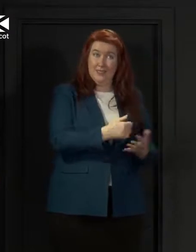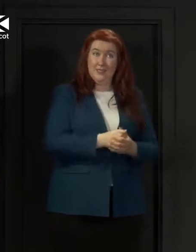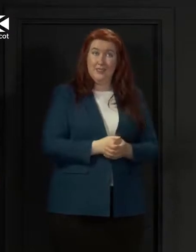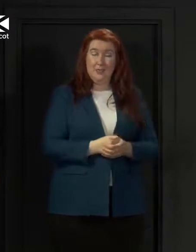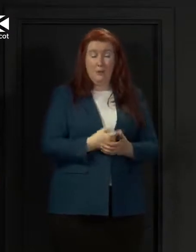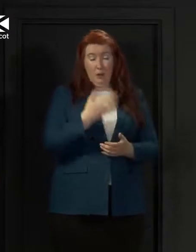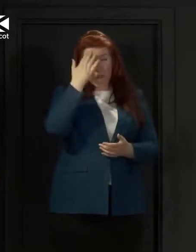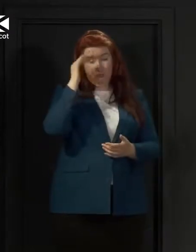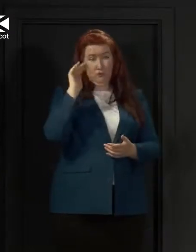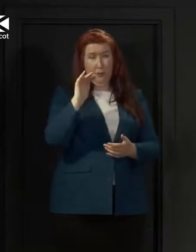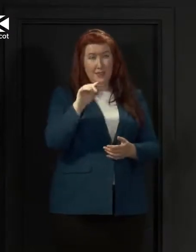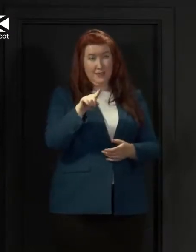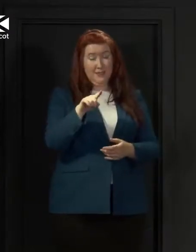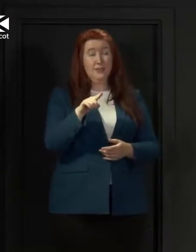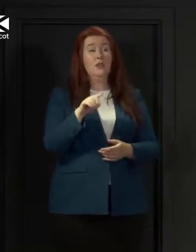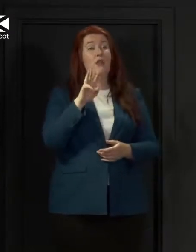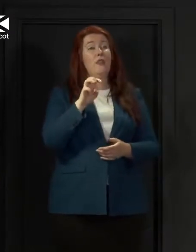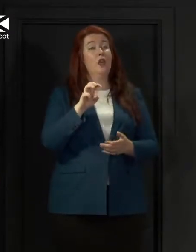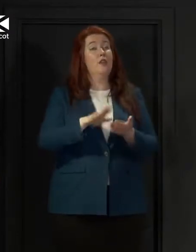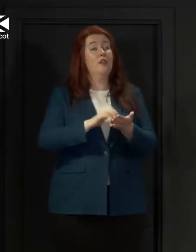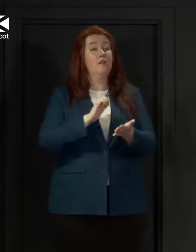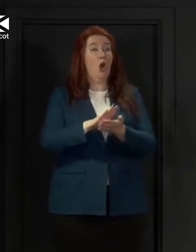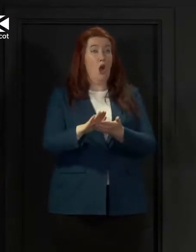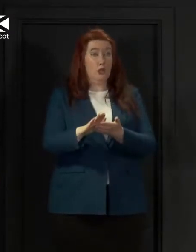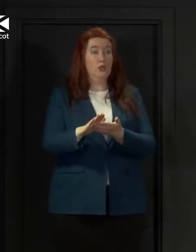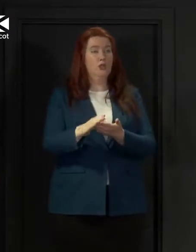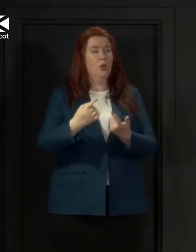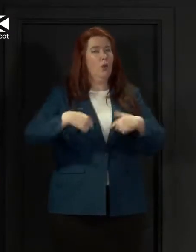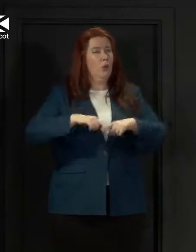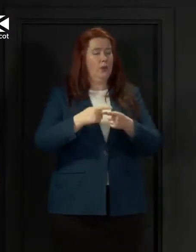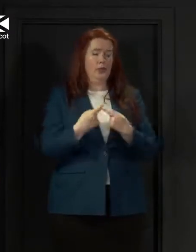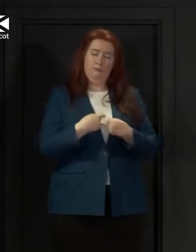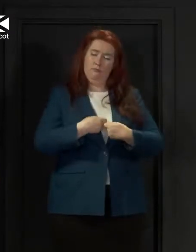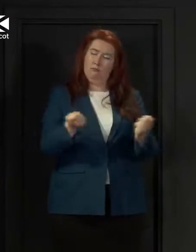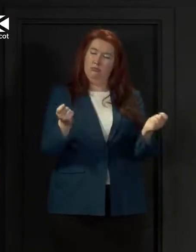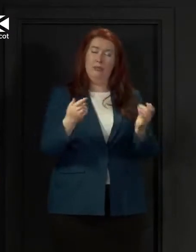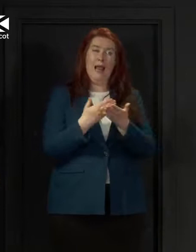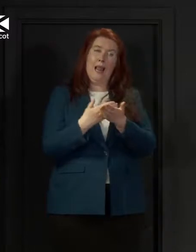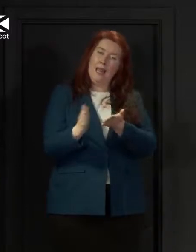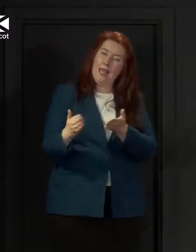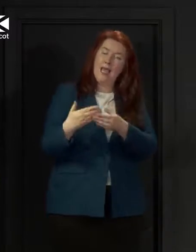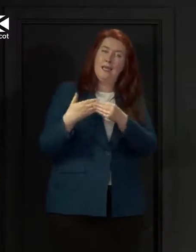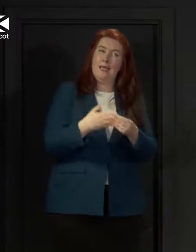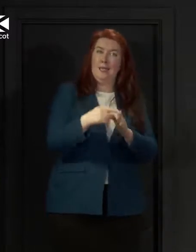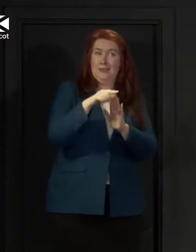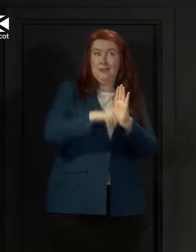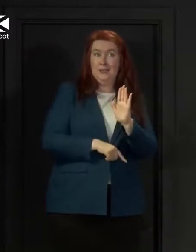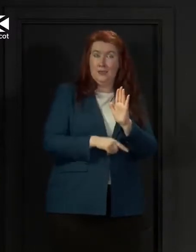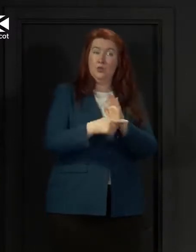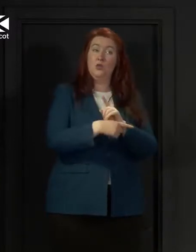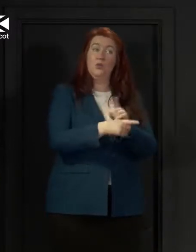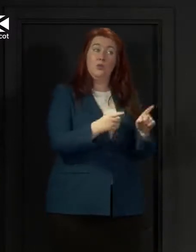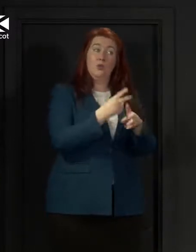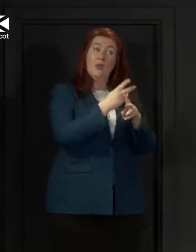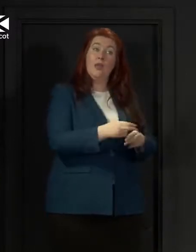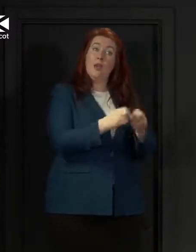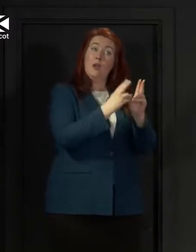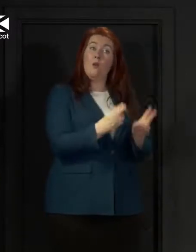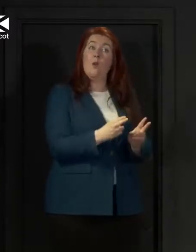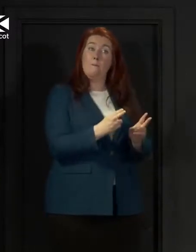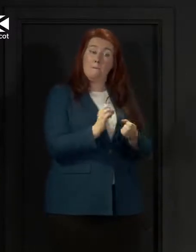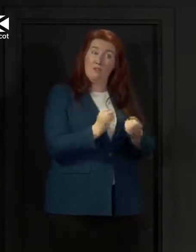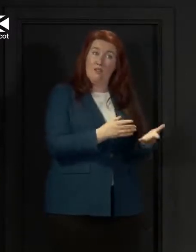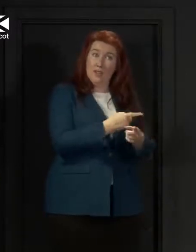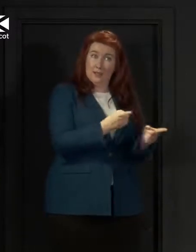that on the 13th of March we issued very clear guidance to care home providers that